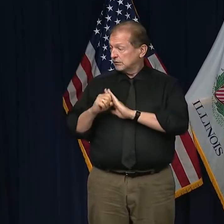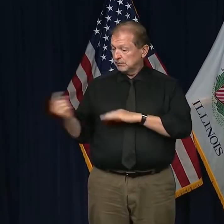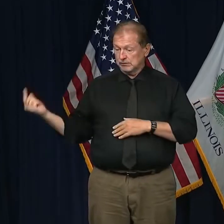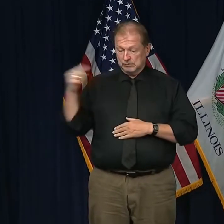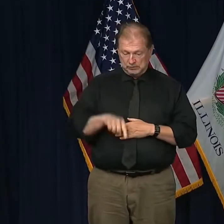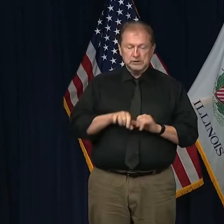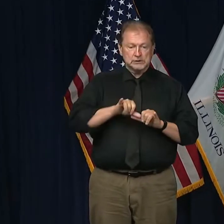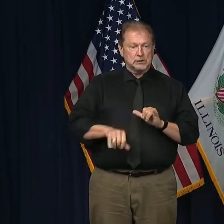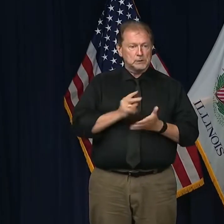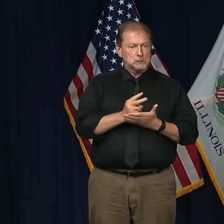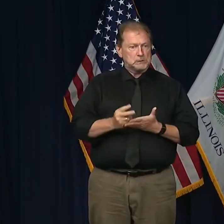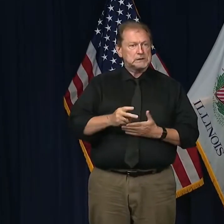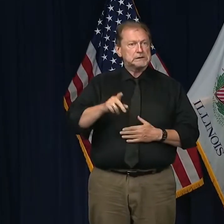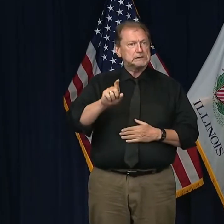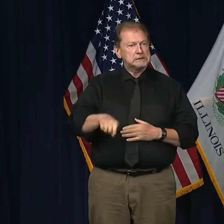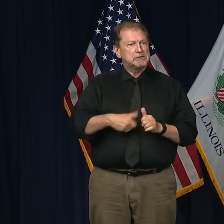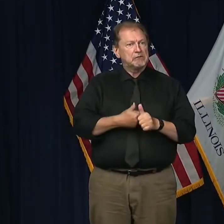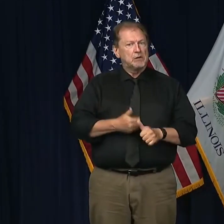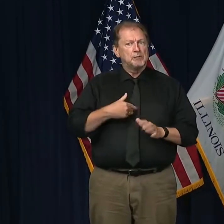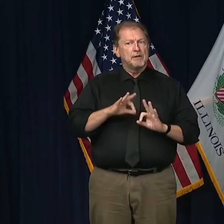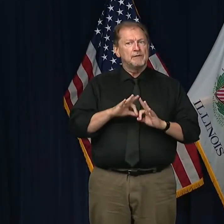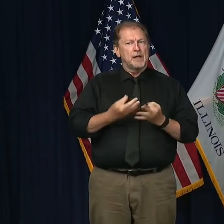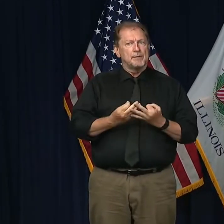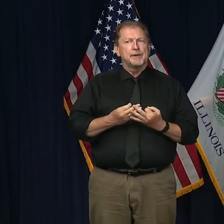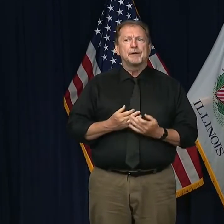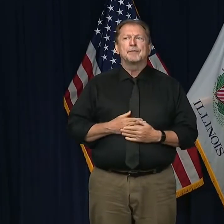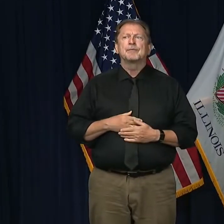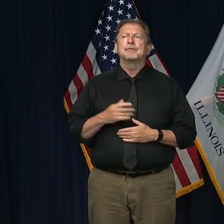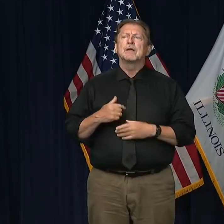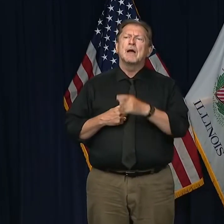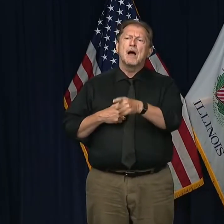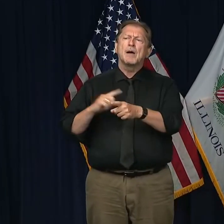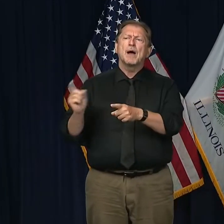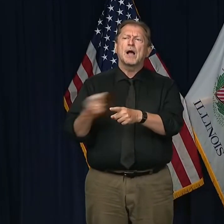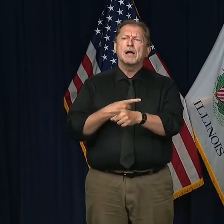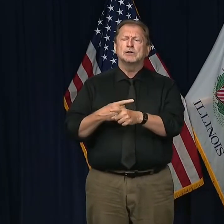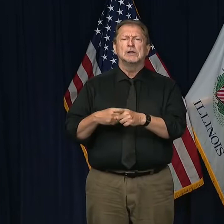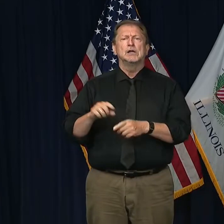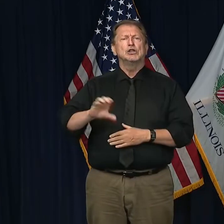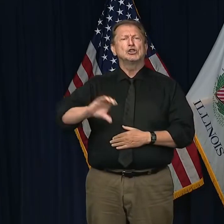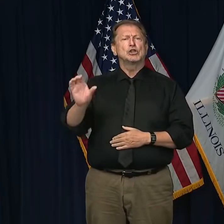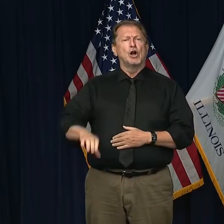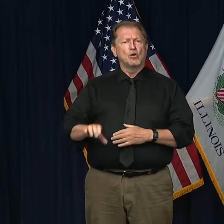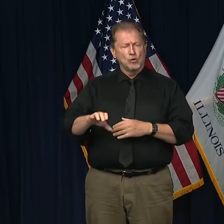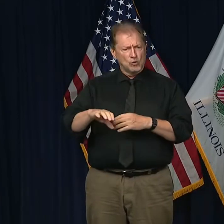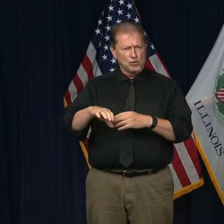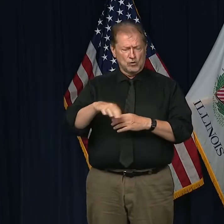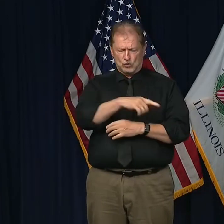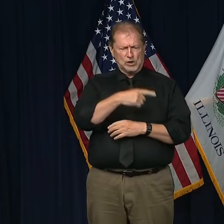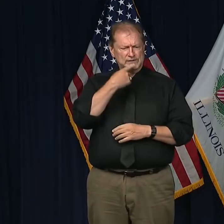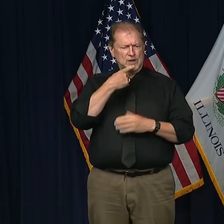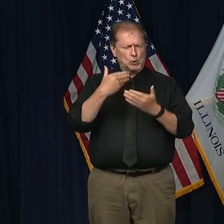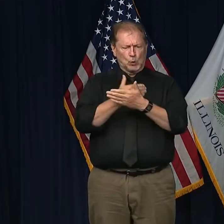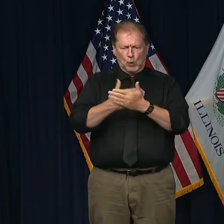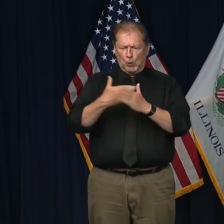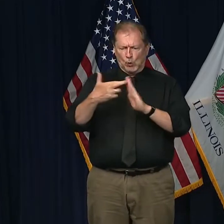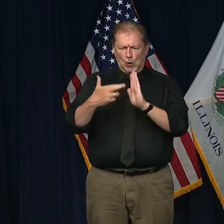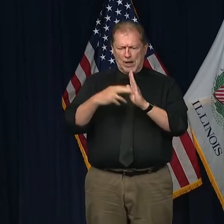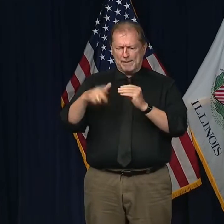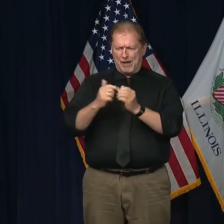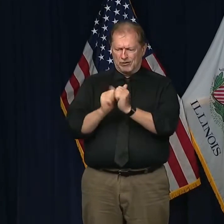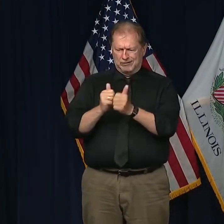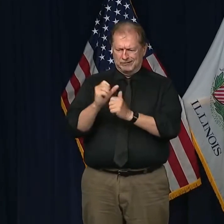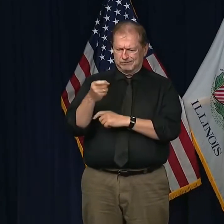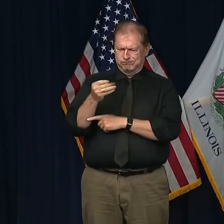about travel sports. Sorry, I was coaching swim light on CPS. So does this start tomorrow? No, I